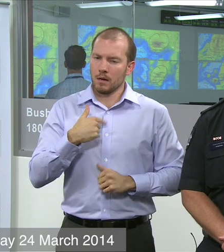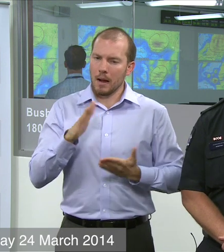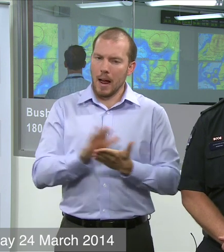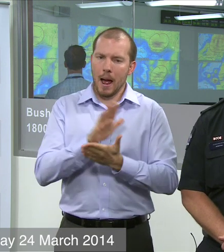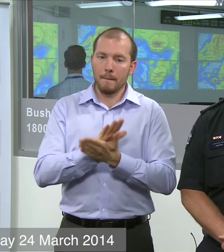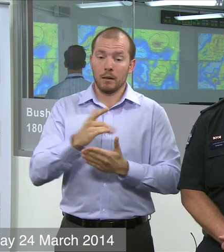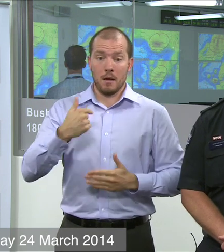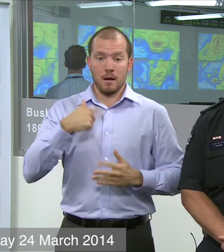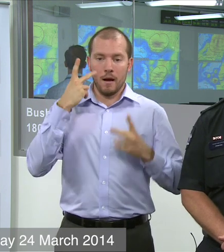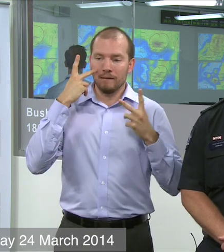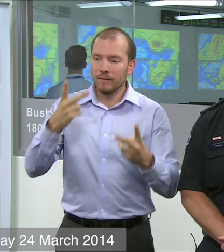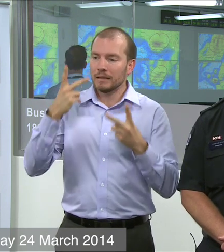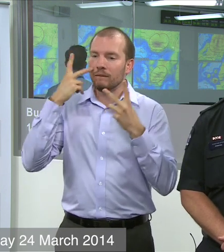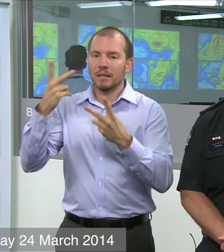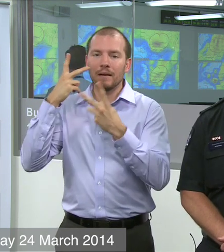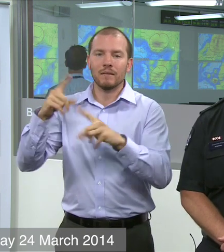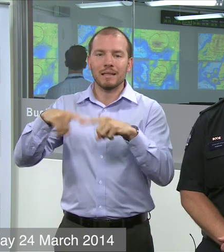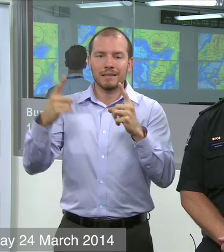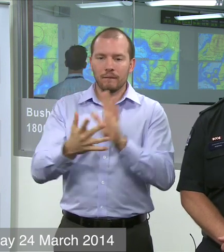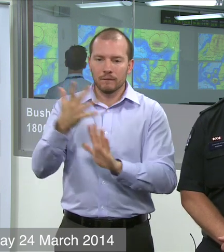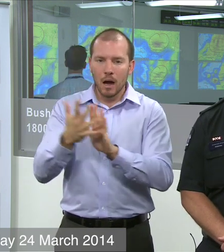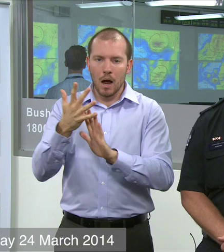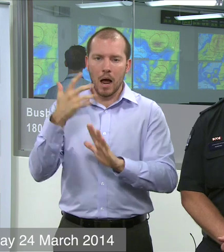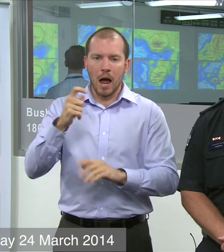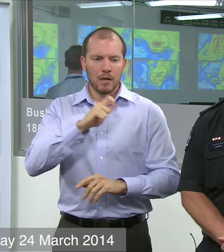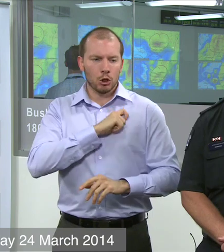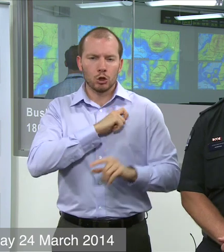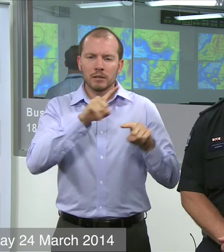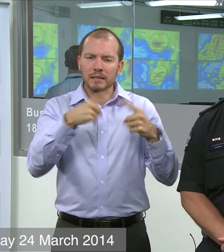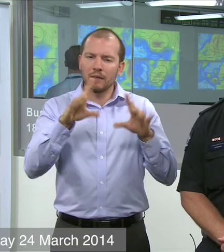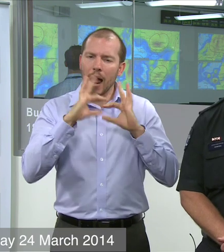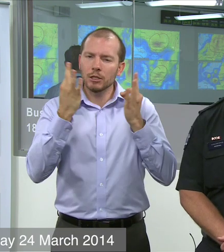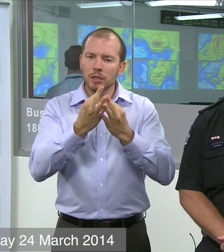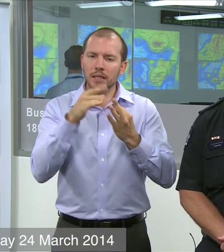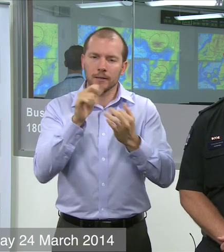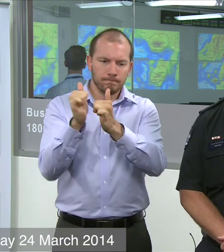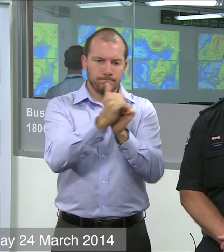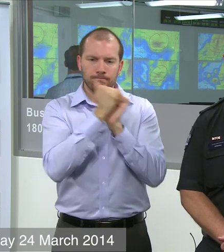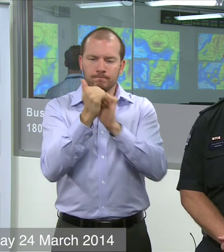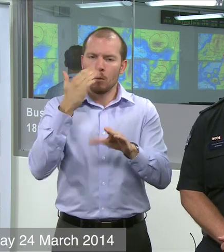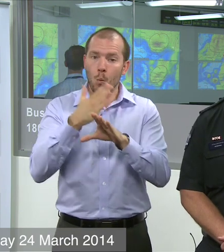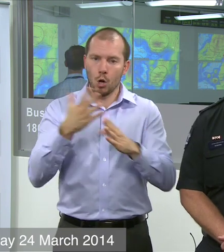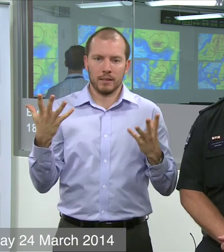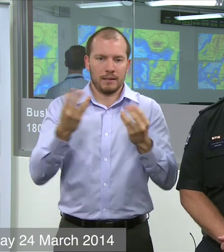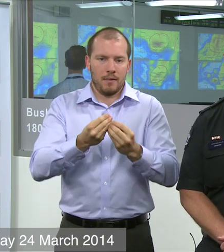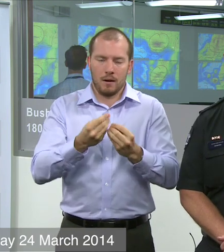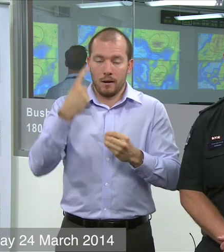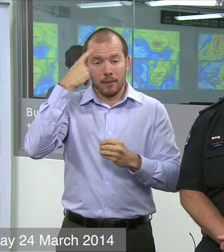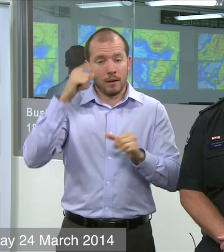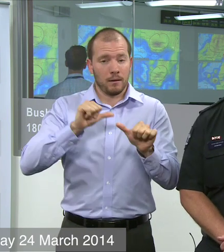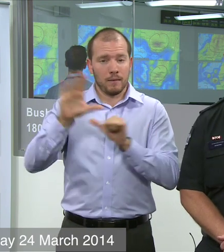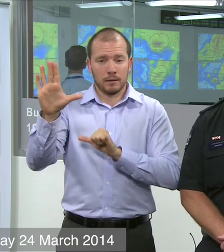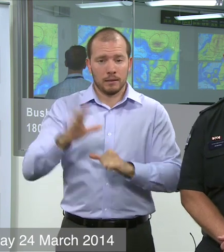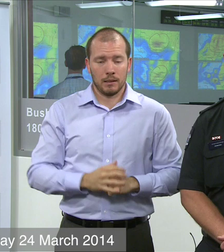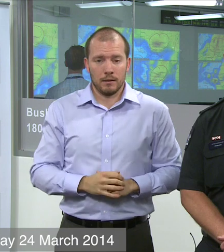locations to see a whole range of shirts standing side by side working as one. It's been fantastic. I think